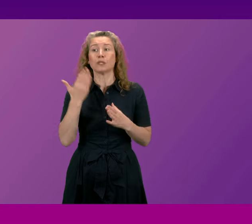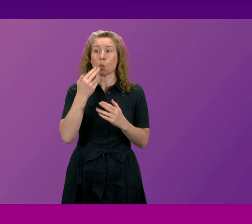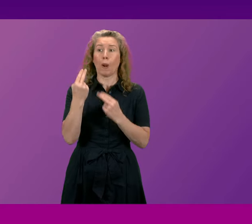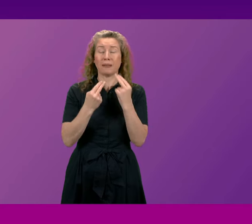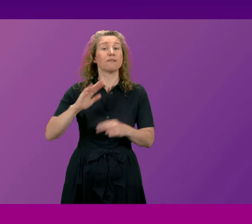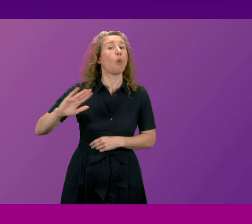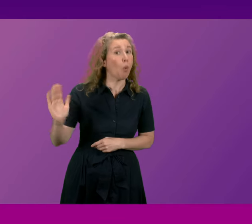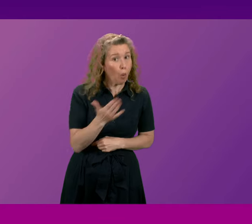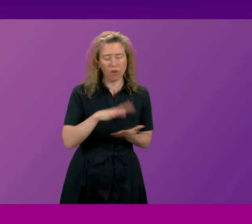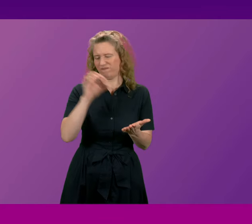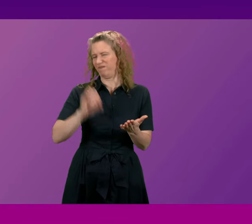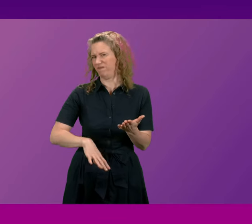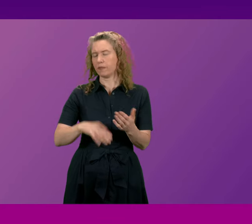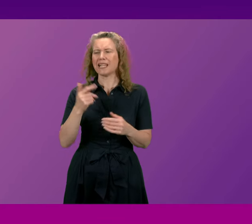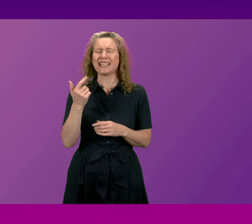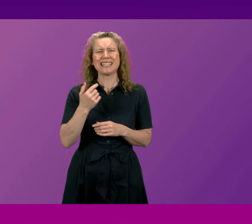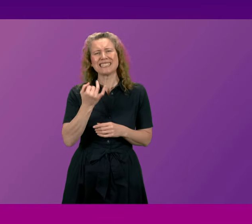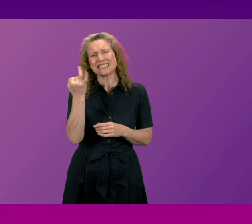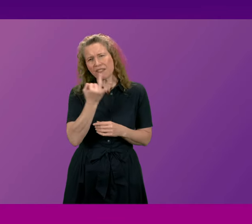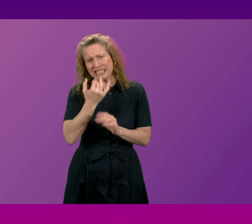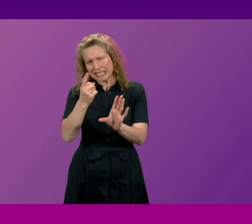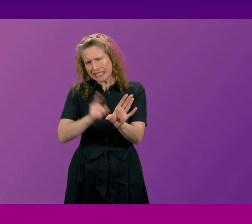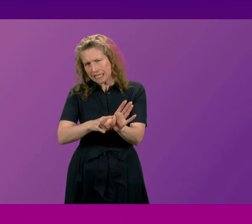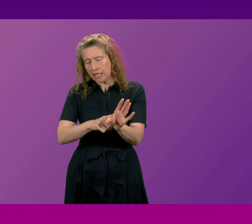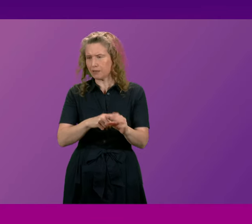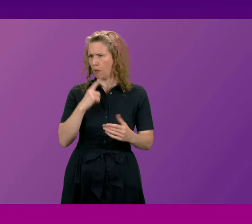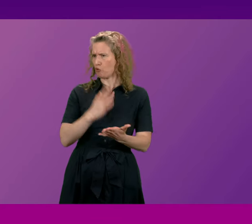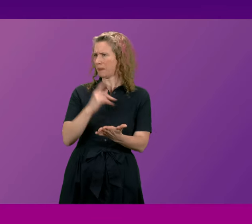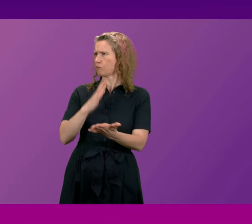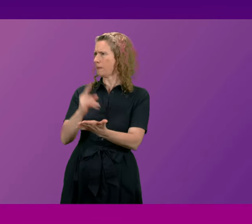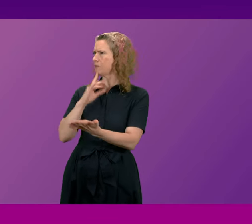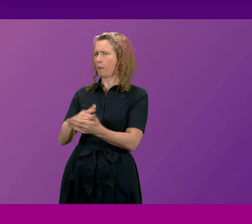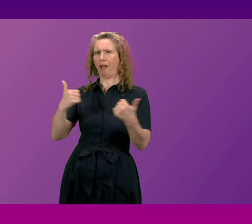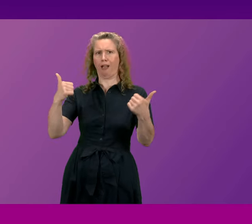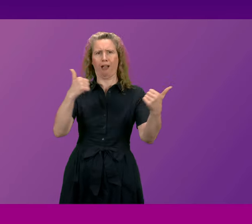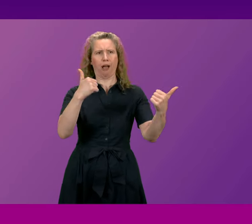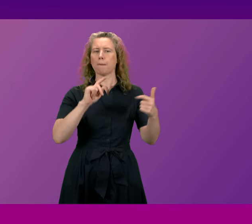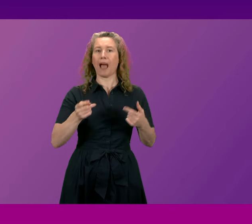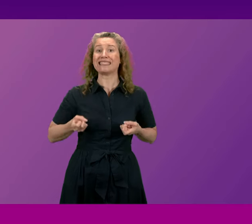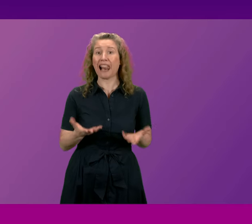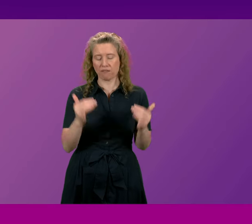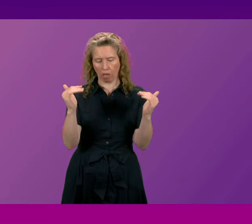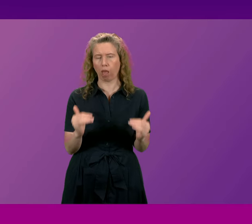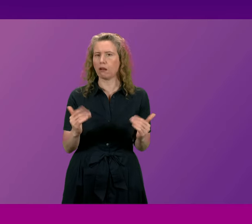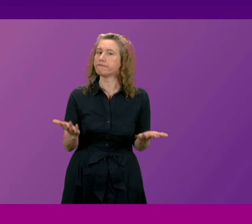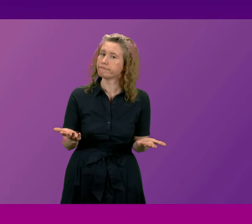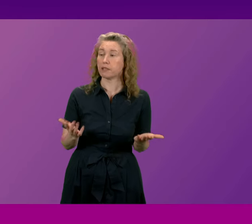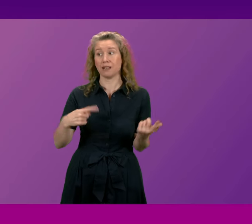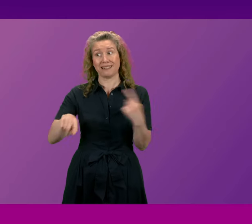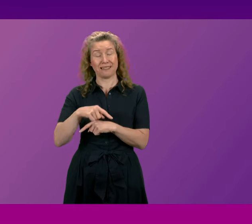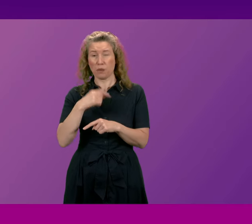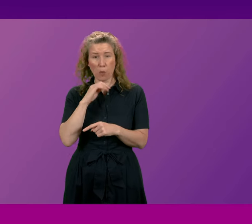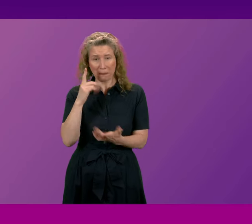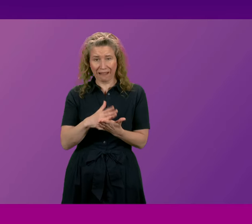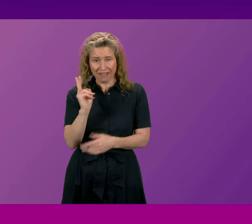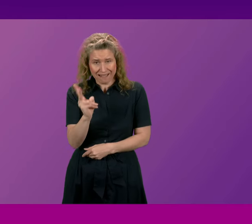for all. For 17 years this government has over-promised and under-delivered for Scotland's children. No one will believe yet